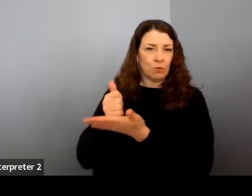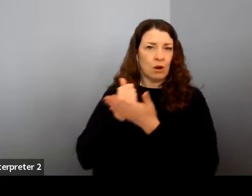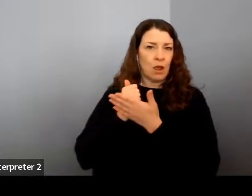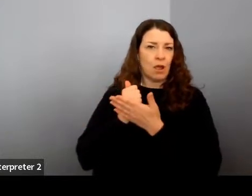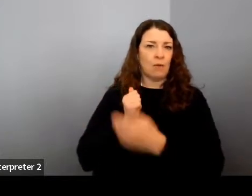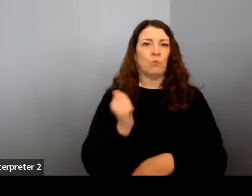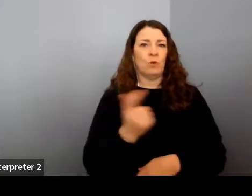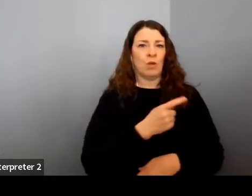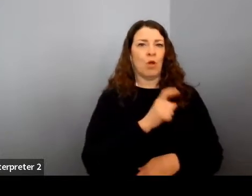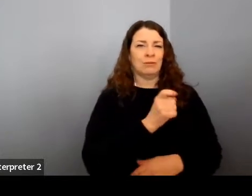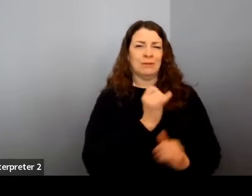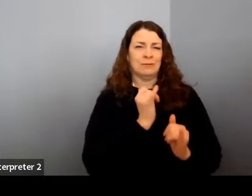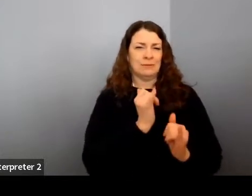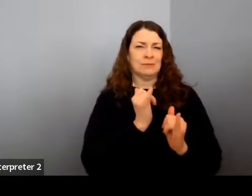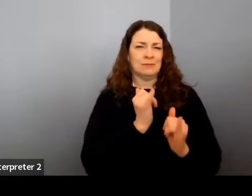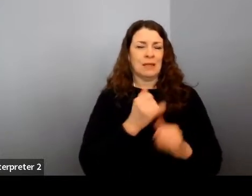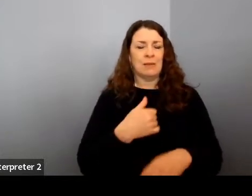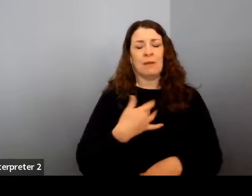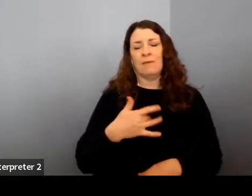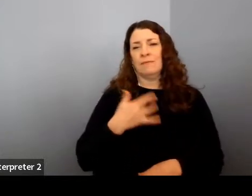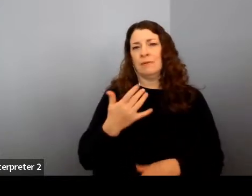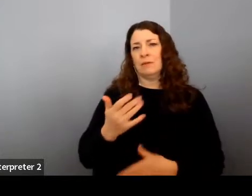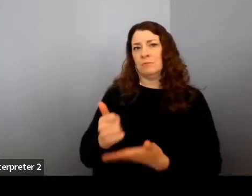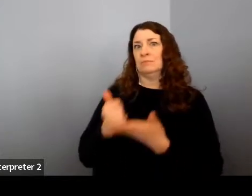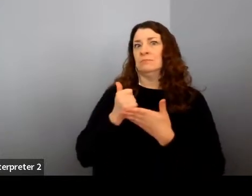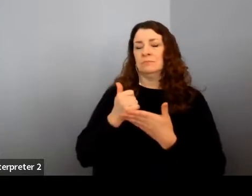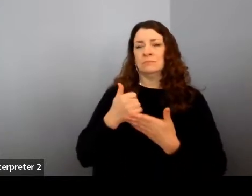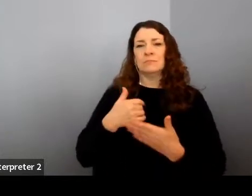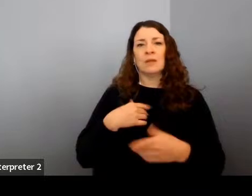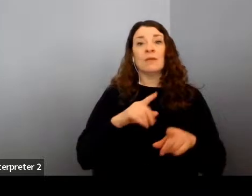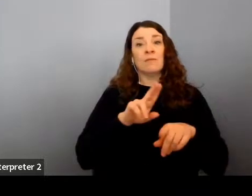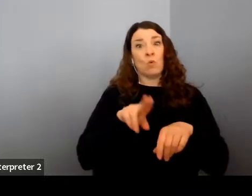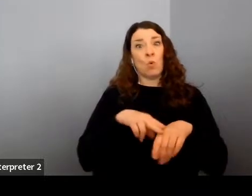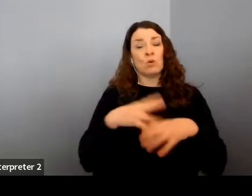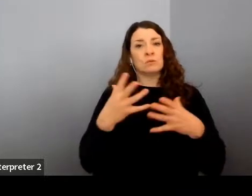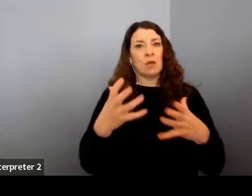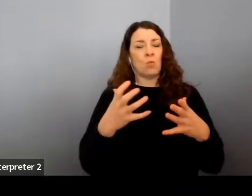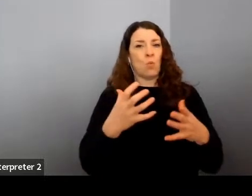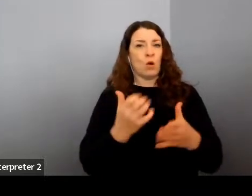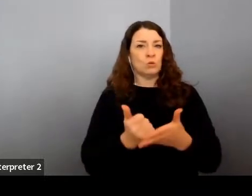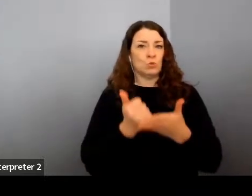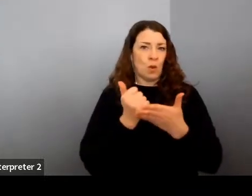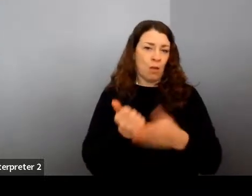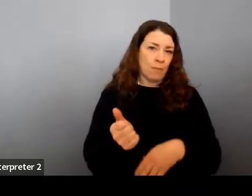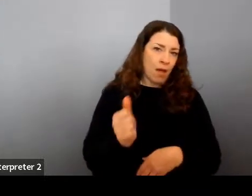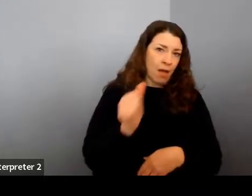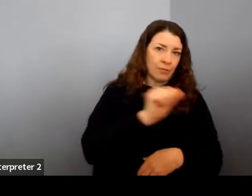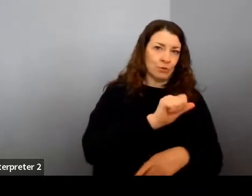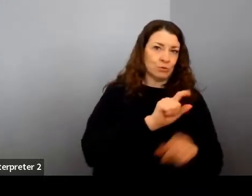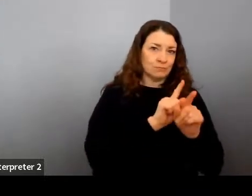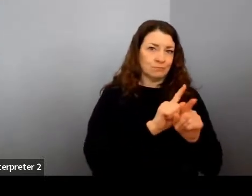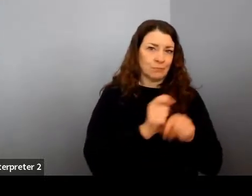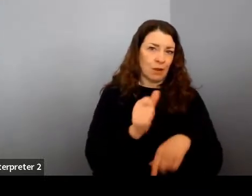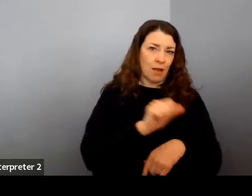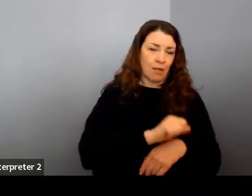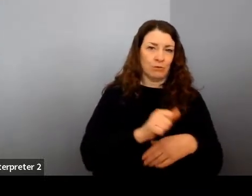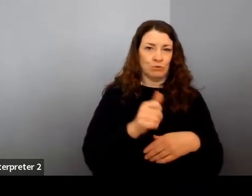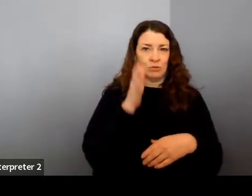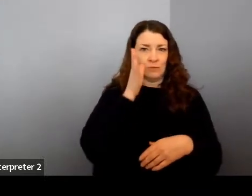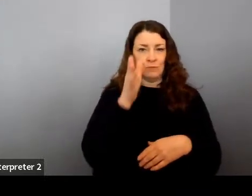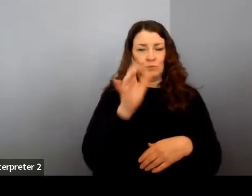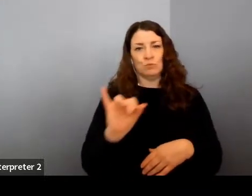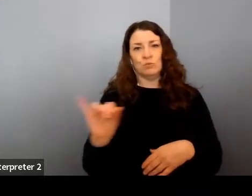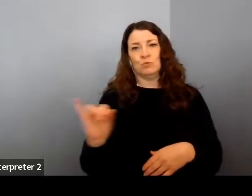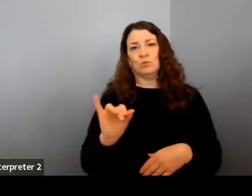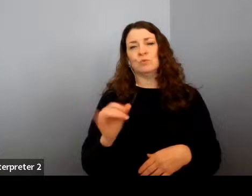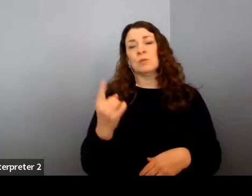And I found it to be incredibly helpful. And I aim, of course, to pay it back and forward to my friends in return. So that's one thing that's been helpful